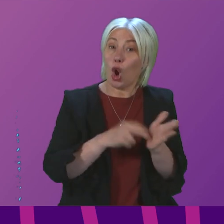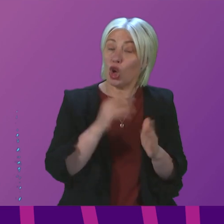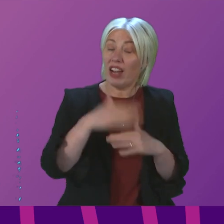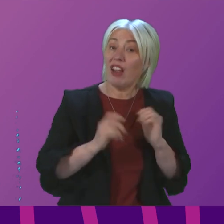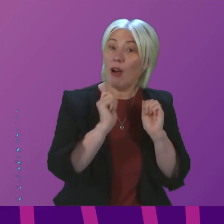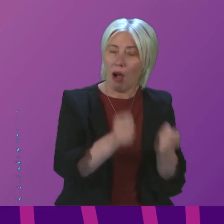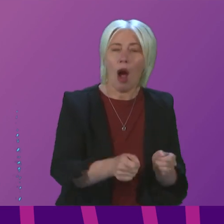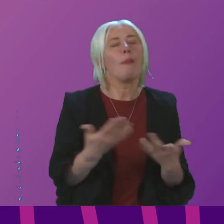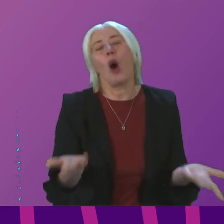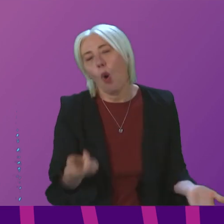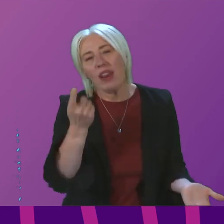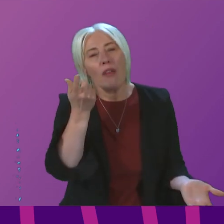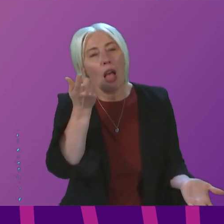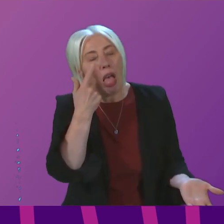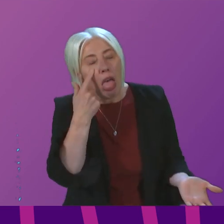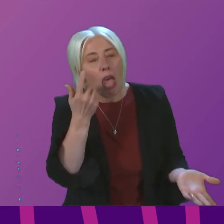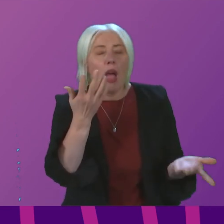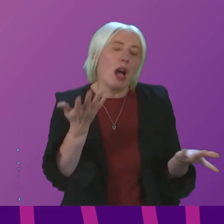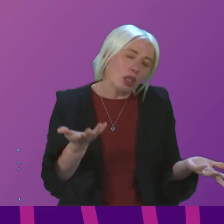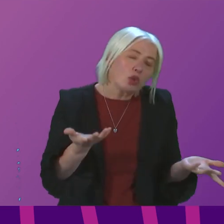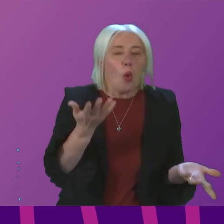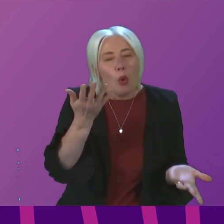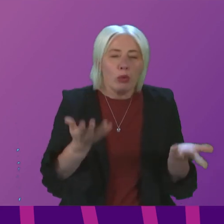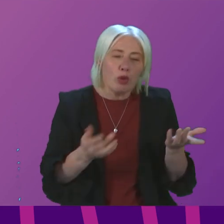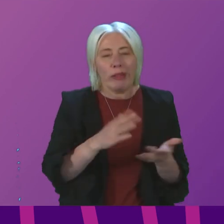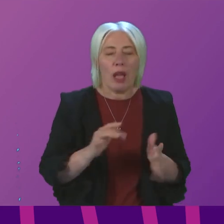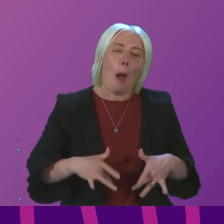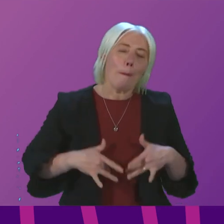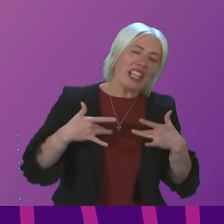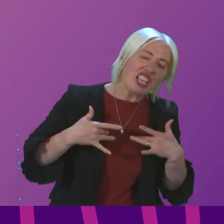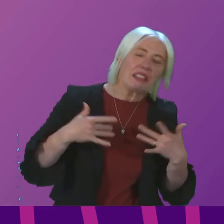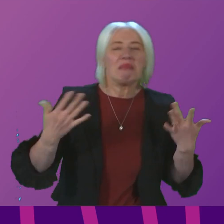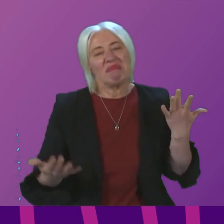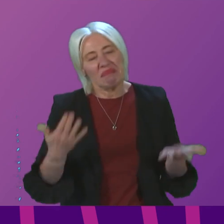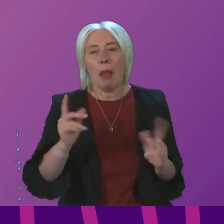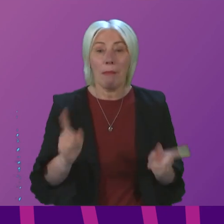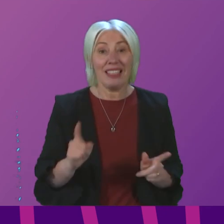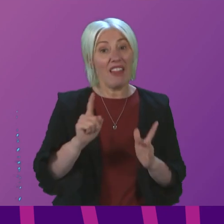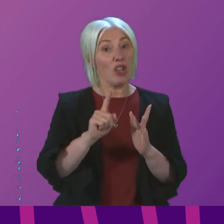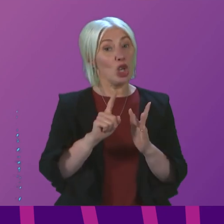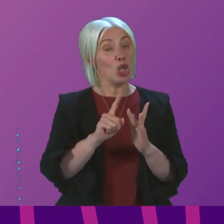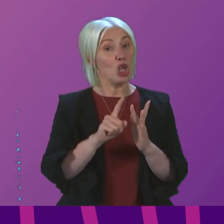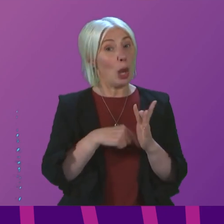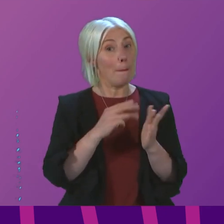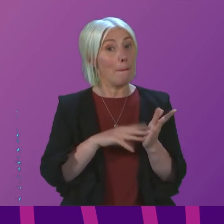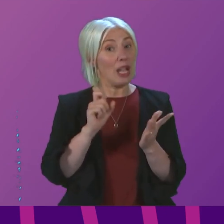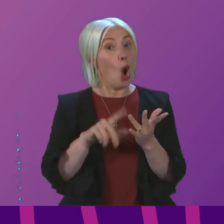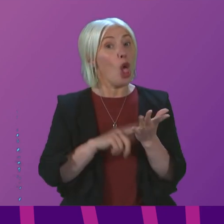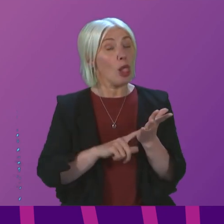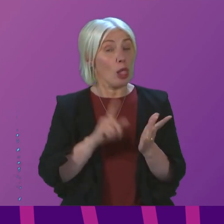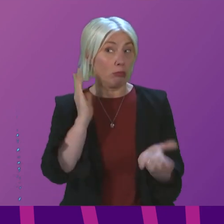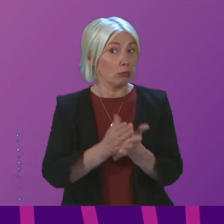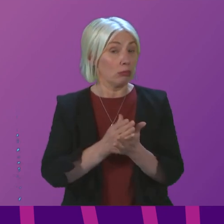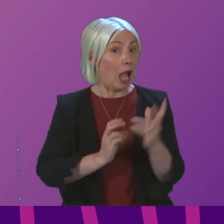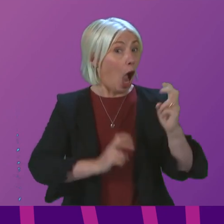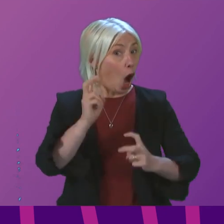that wasn't tested, of course, so that can only be a matter of opinion. But I tell you this, if Jim McCall is seriously arguing